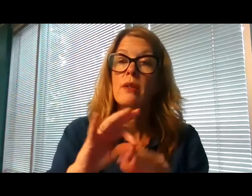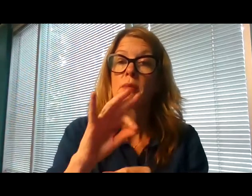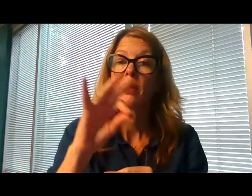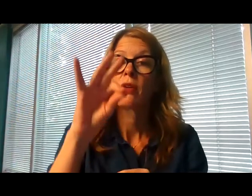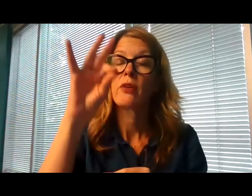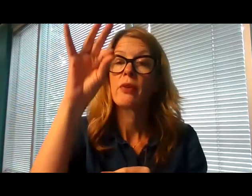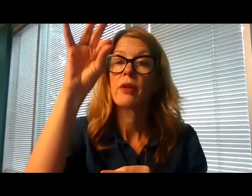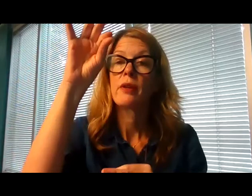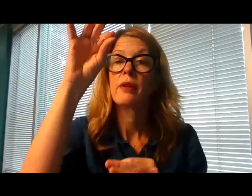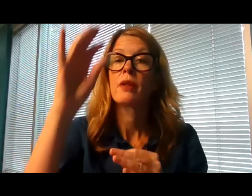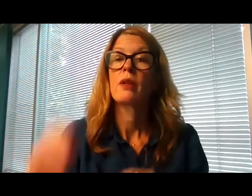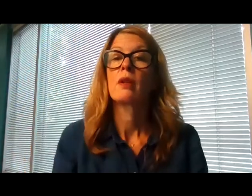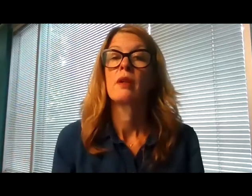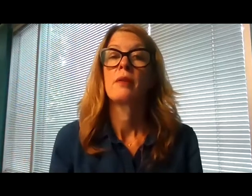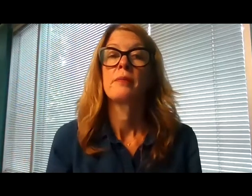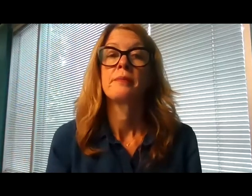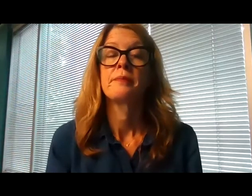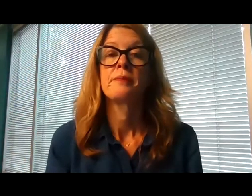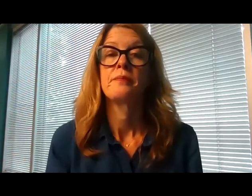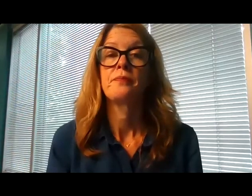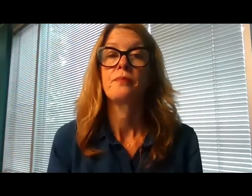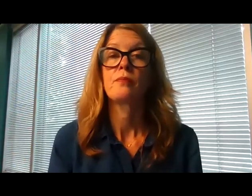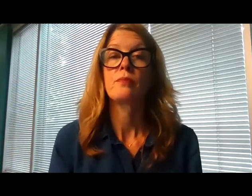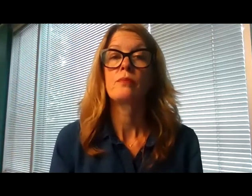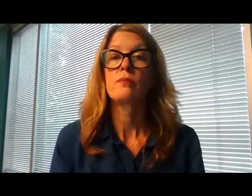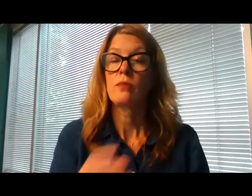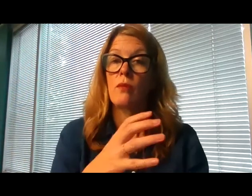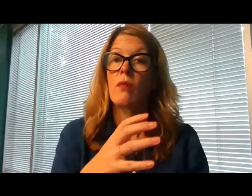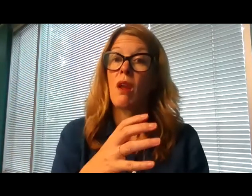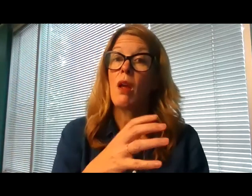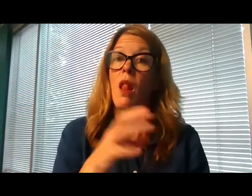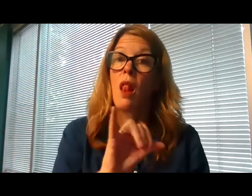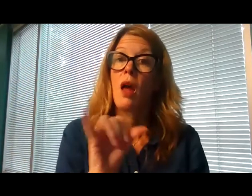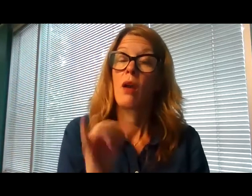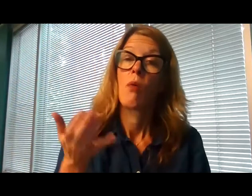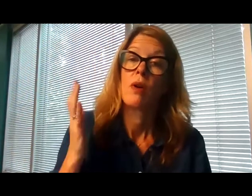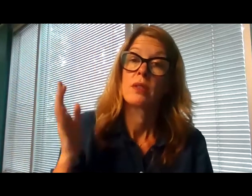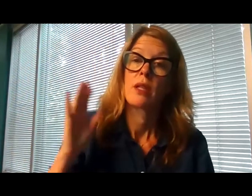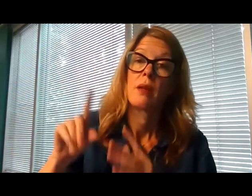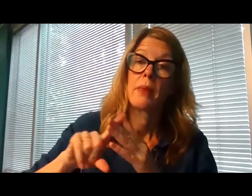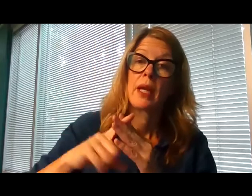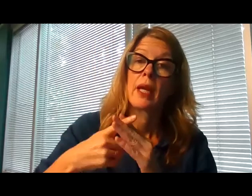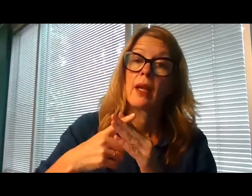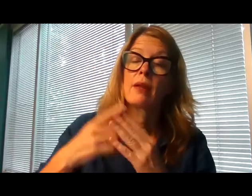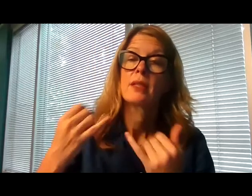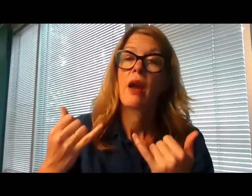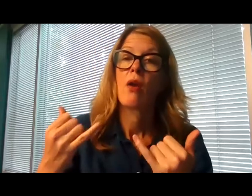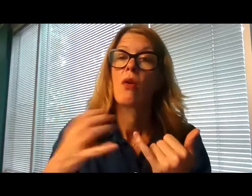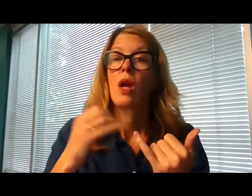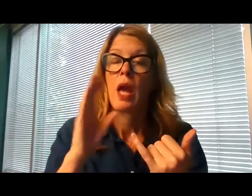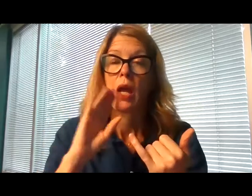Spirit, as it was in the beginning, is